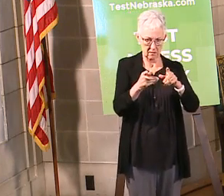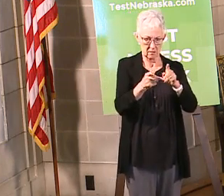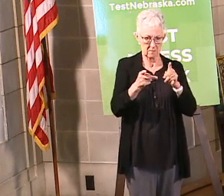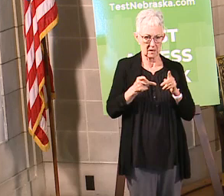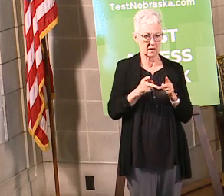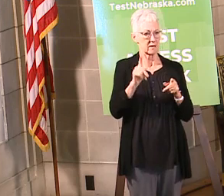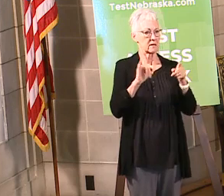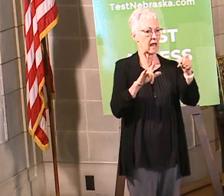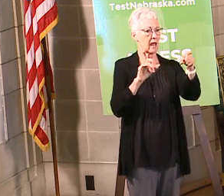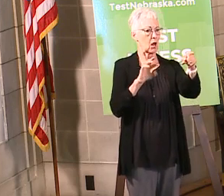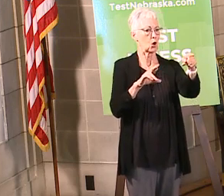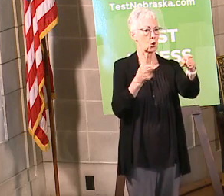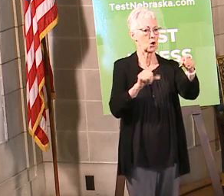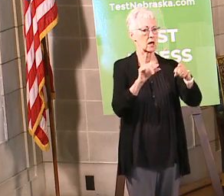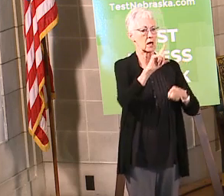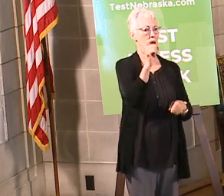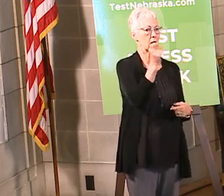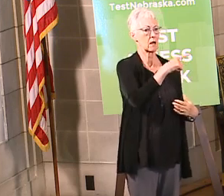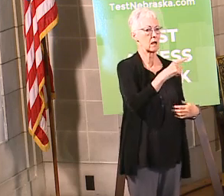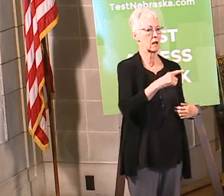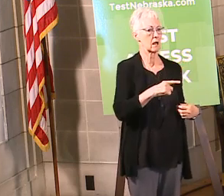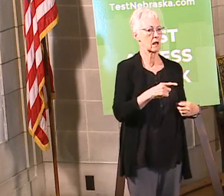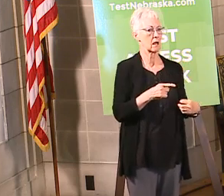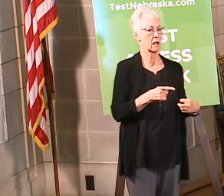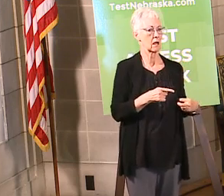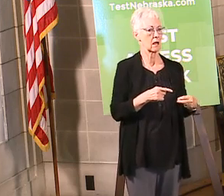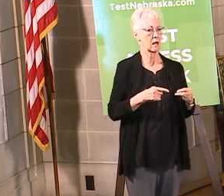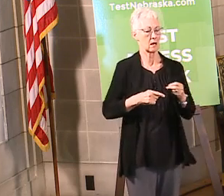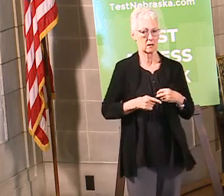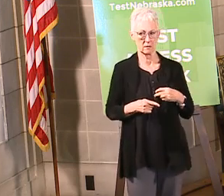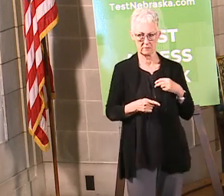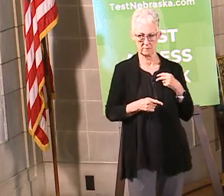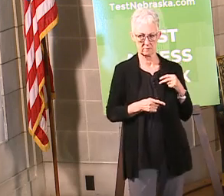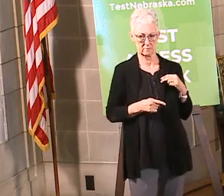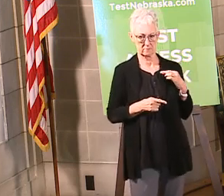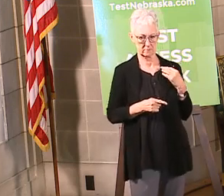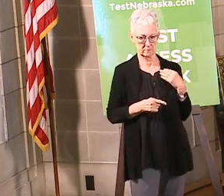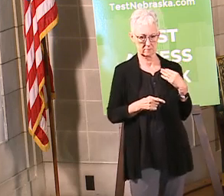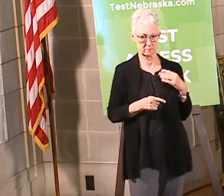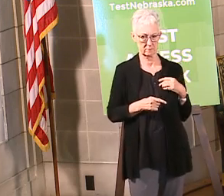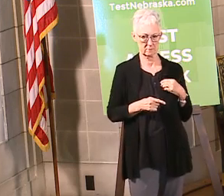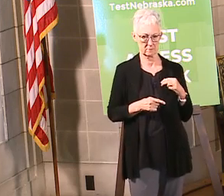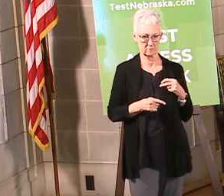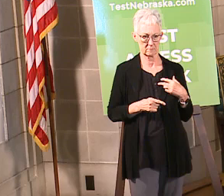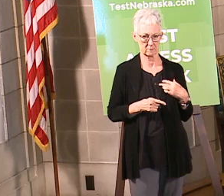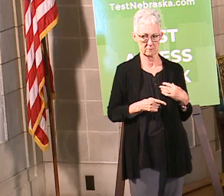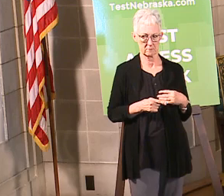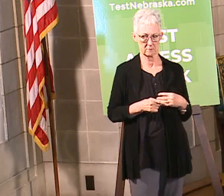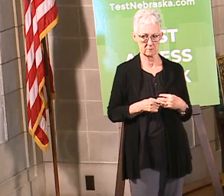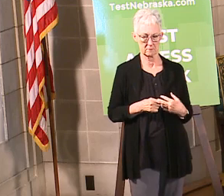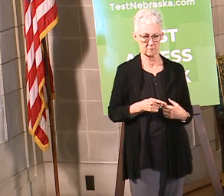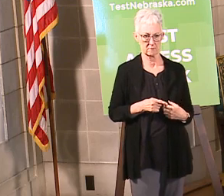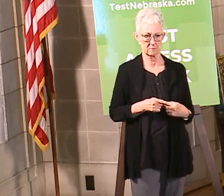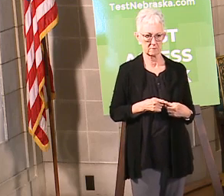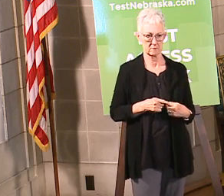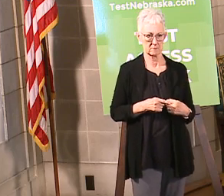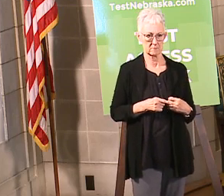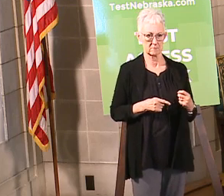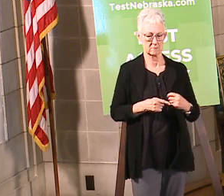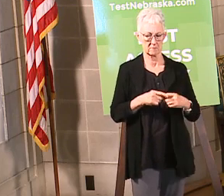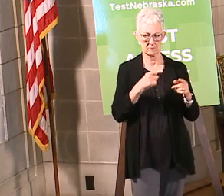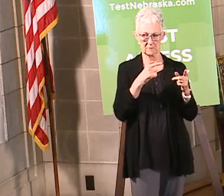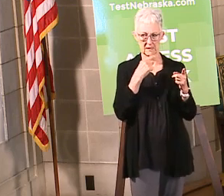where are you? Taylor, you got any questions for us that were texted in? Bill Schammer would like to know, many bars feel that they're being treated